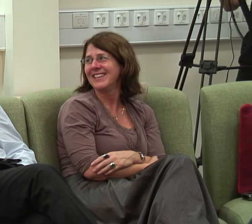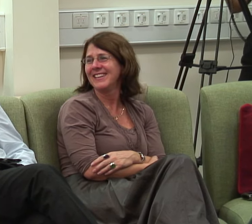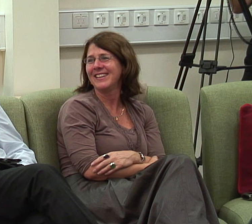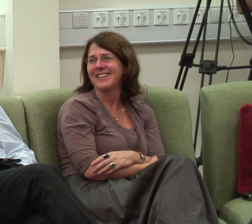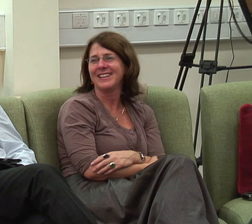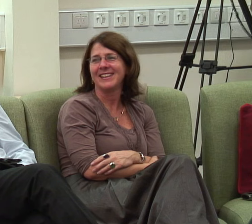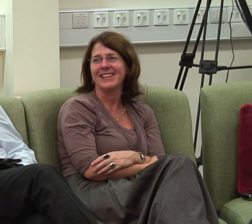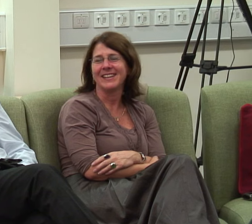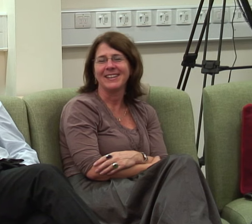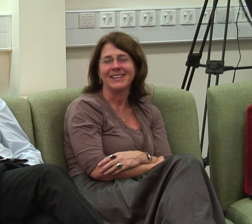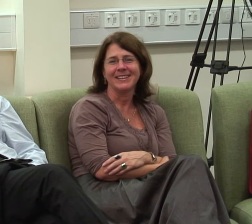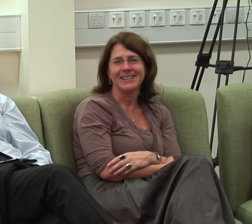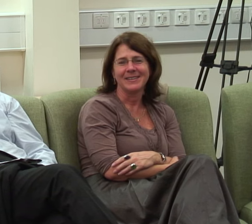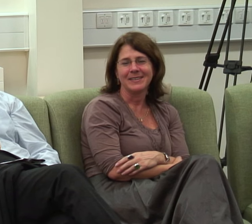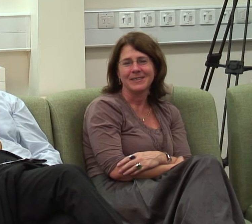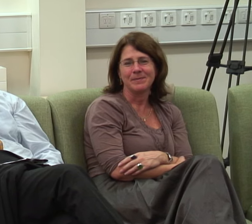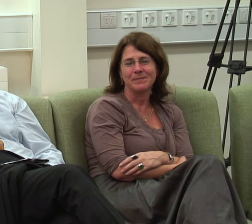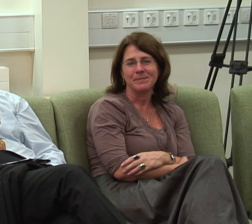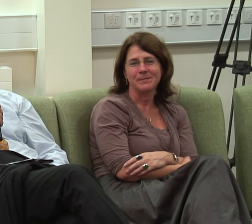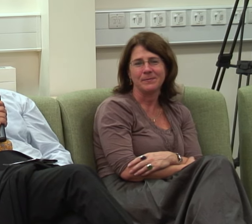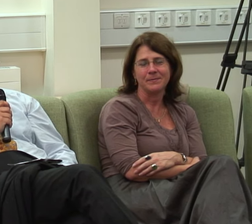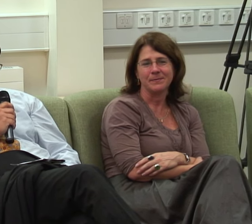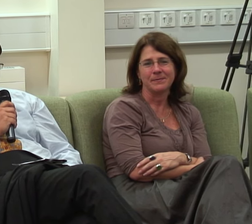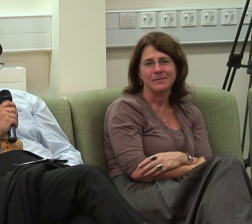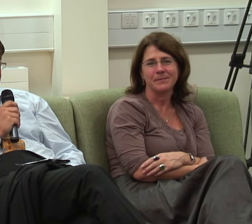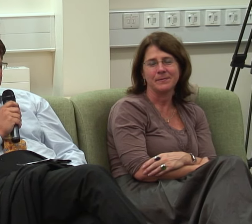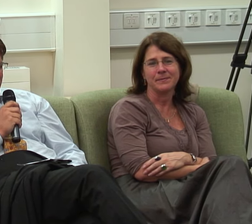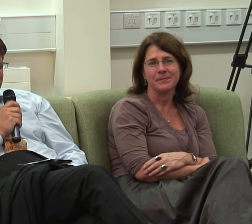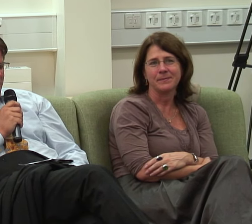mental illness too. Someone who suffers from mental illness too.